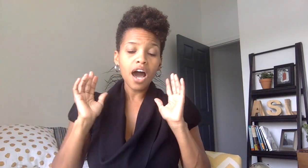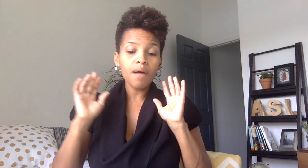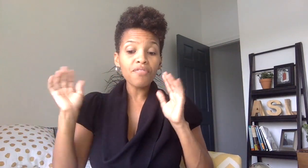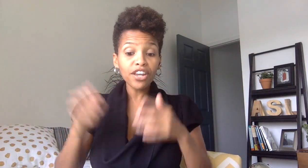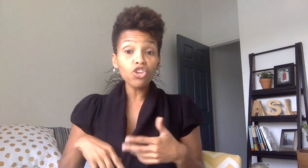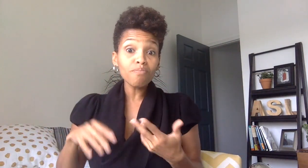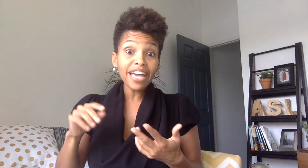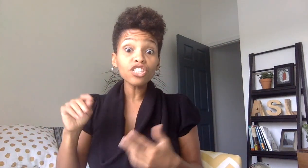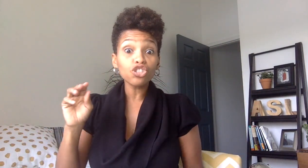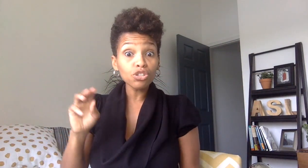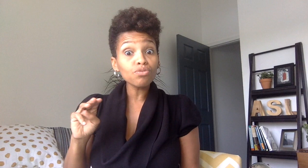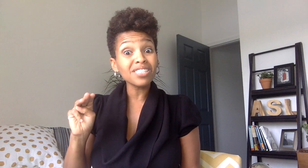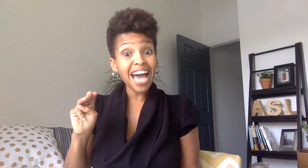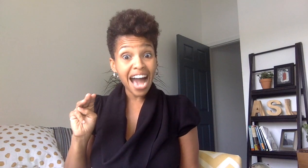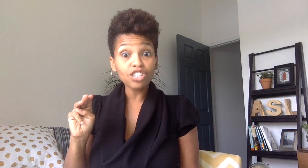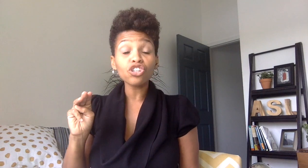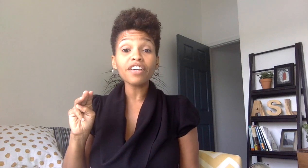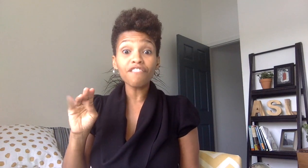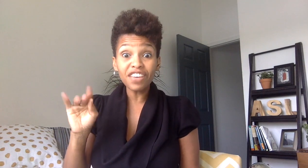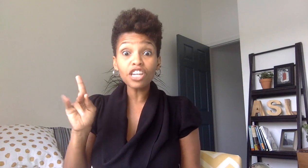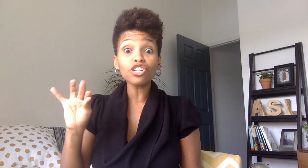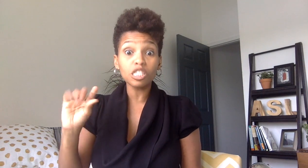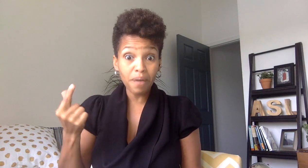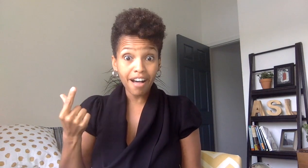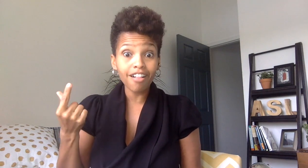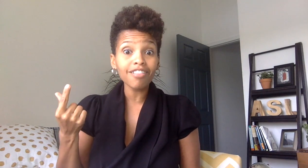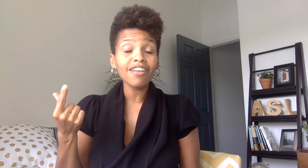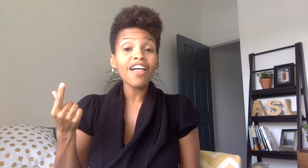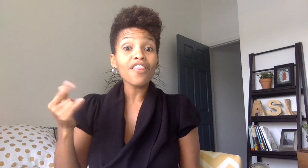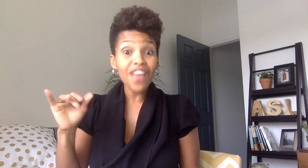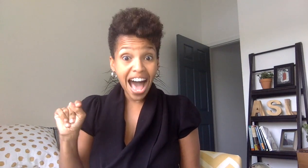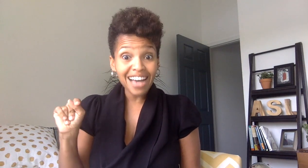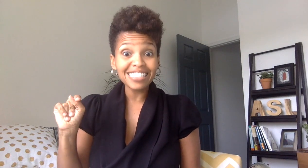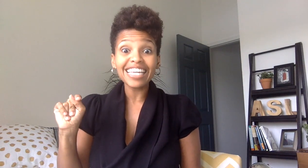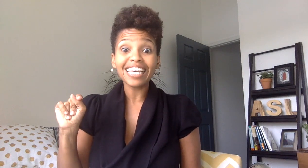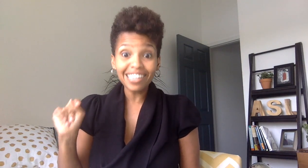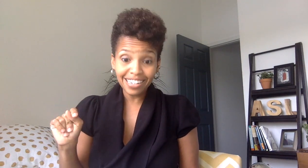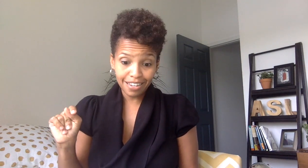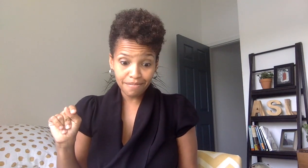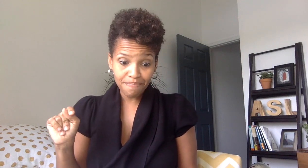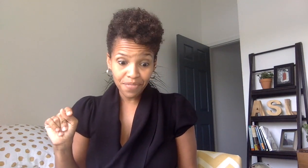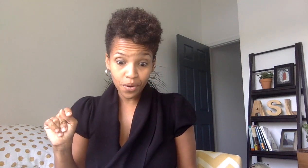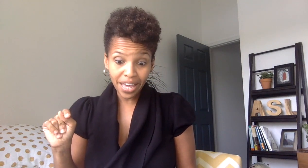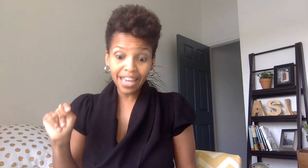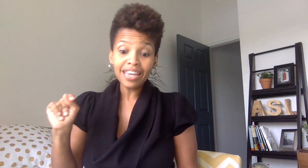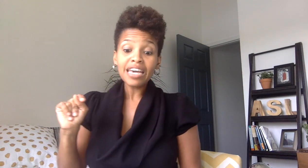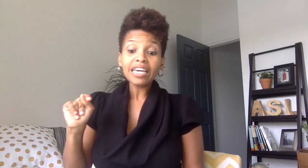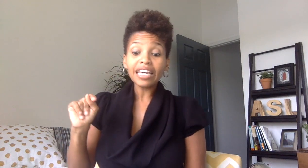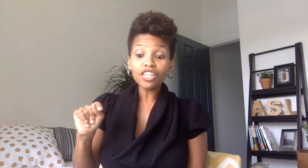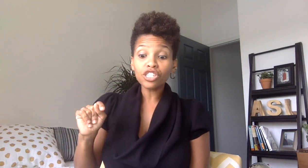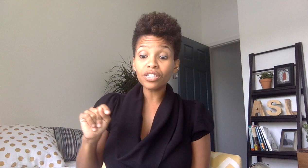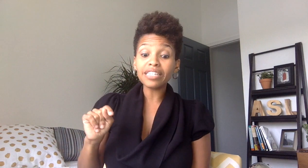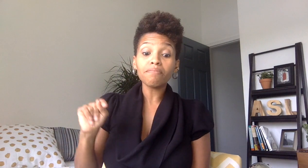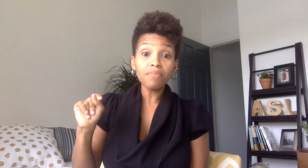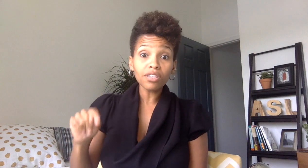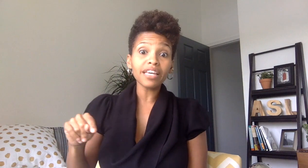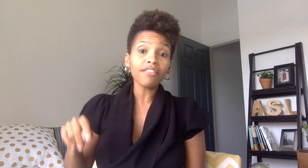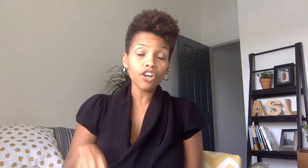then you may choose to actually finger spell that idiom okay he sure is milking their